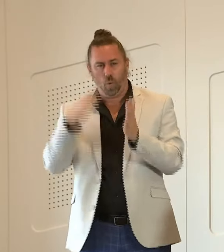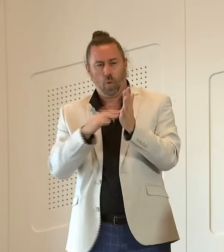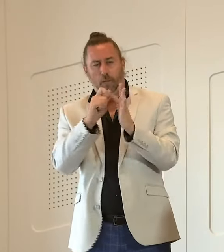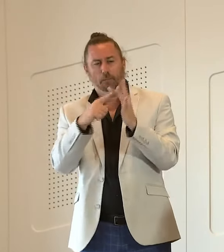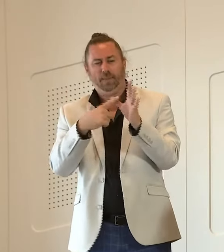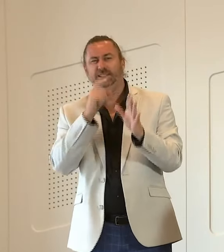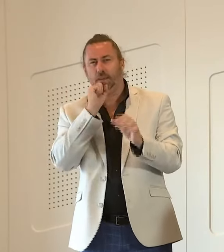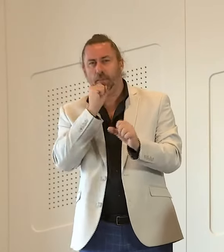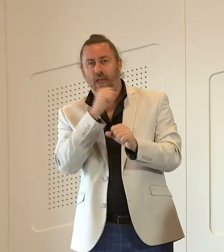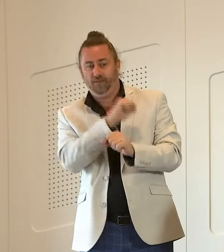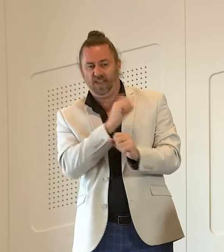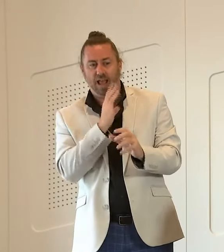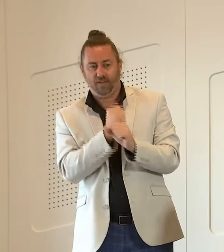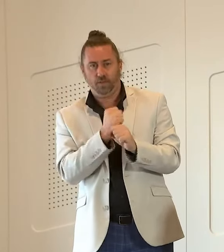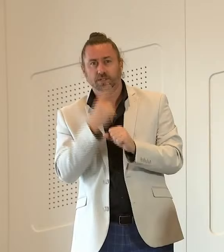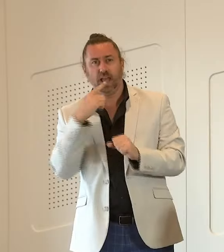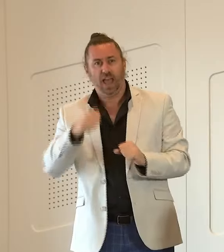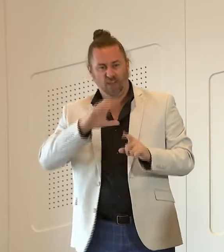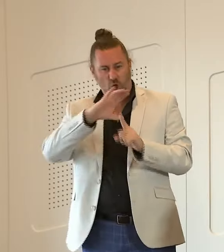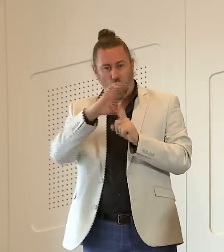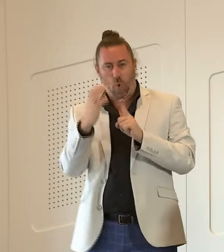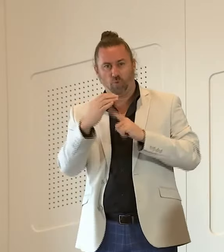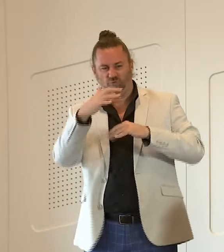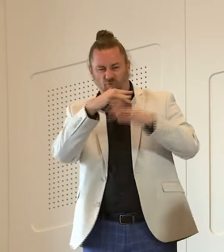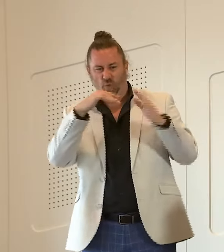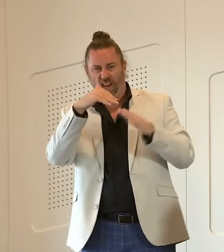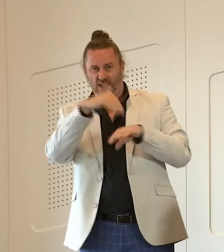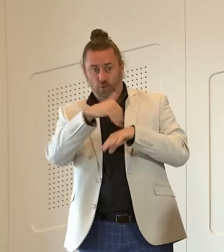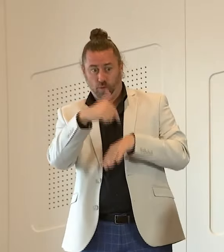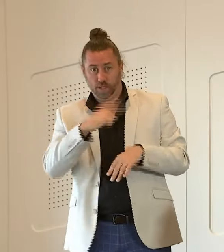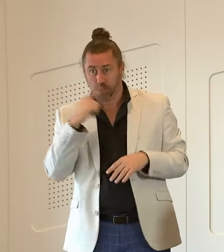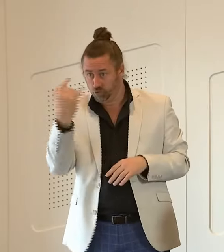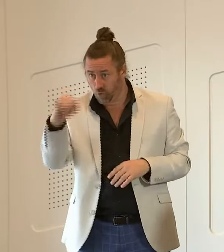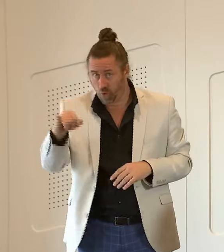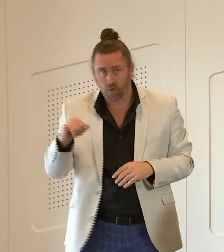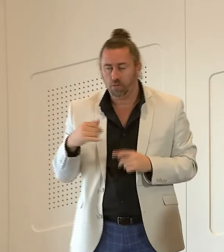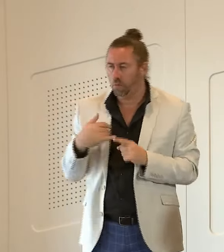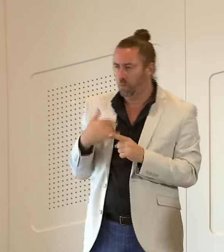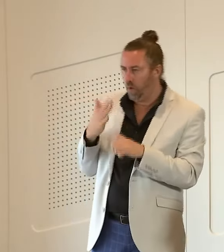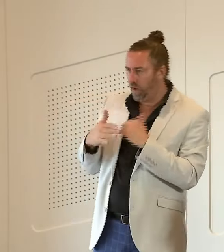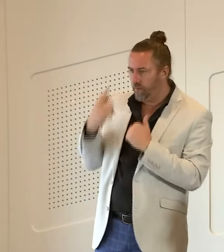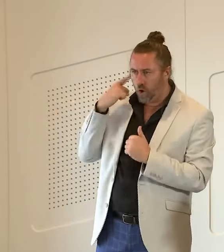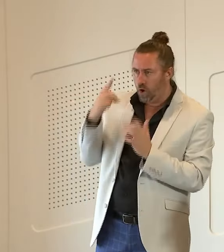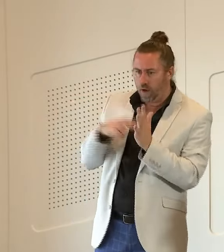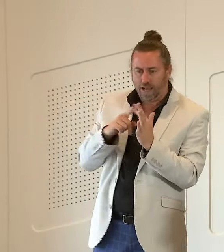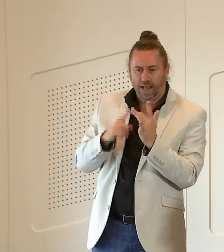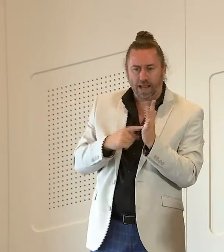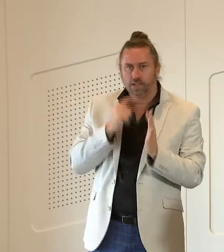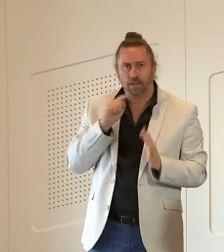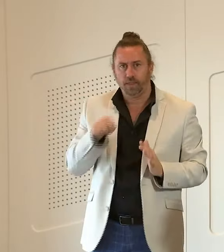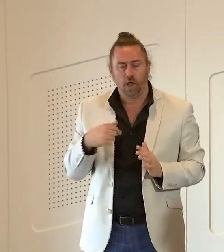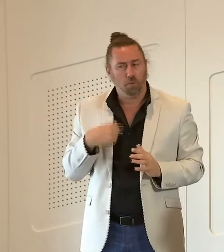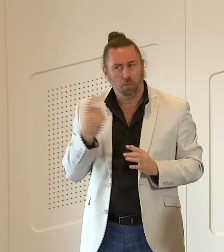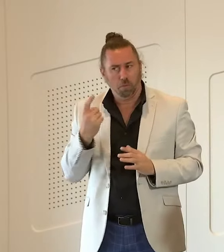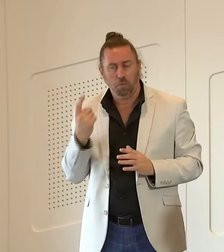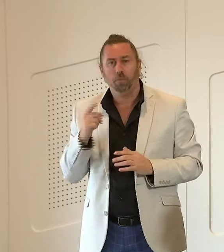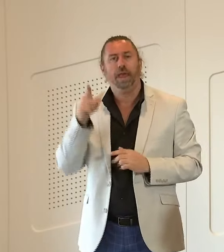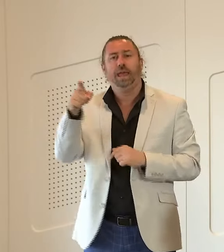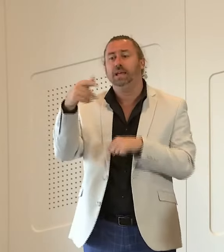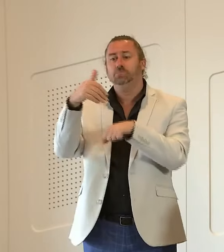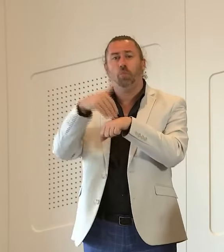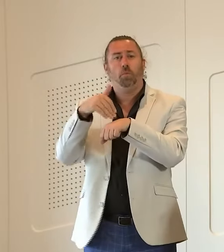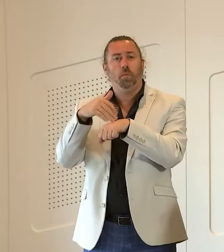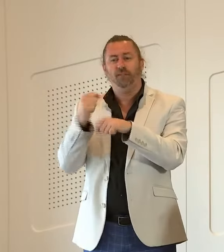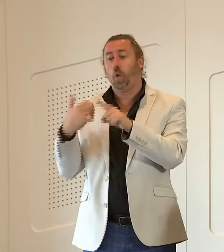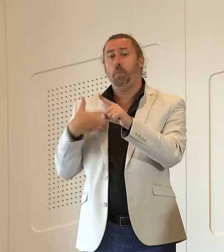i haven't heard him say that but my understanding is that his issues have been